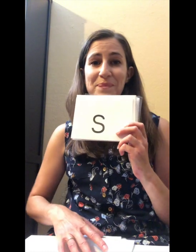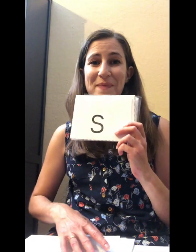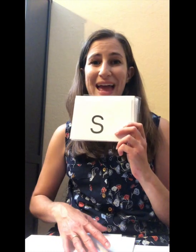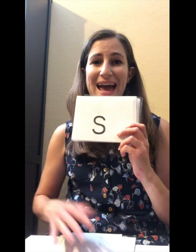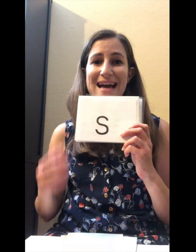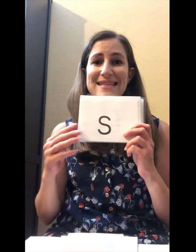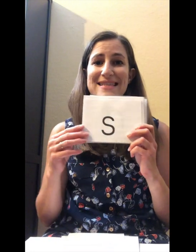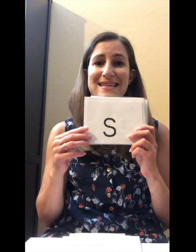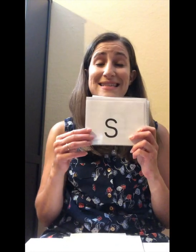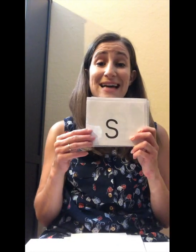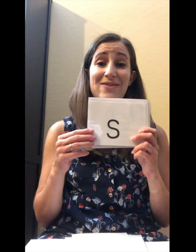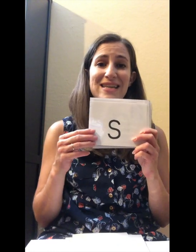S. Sound?